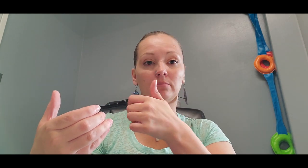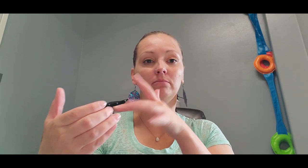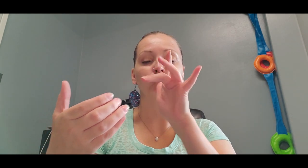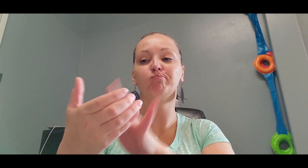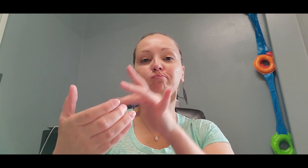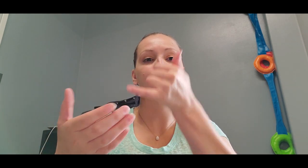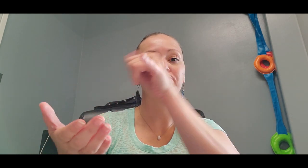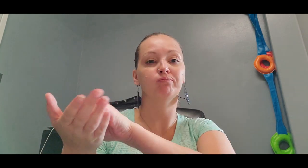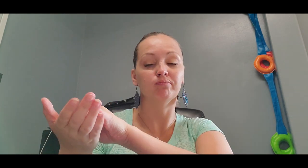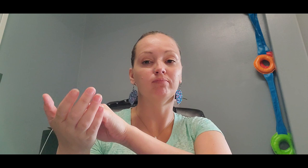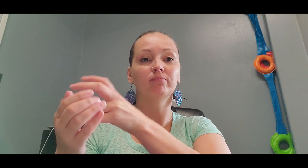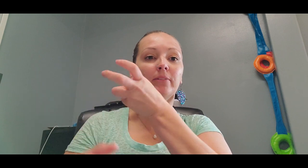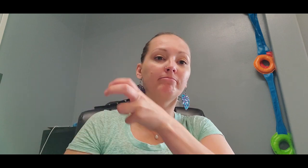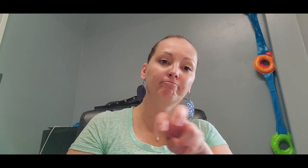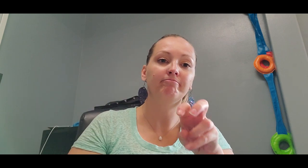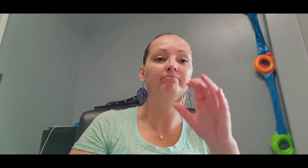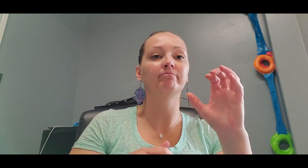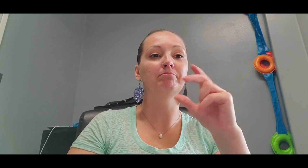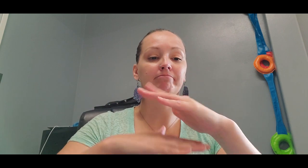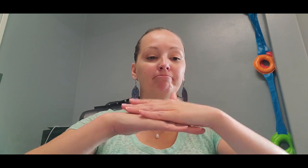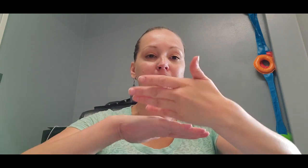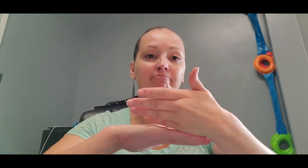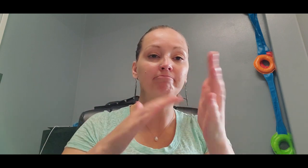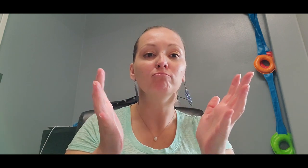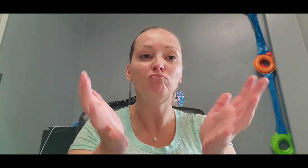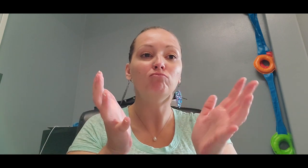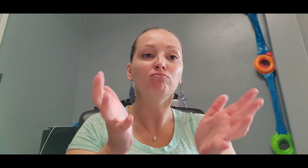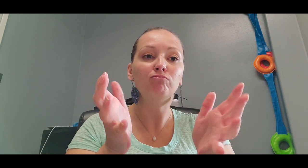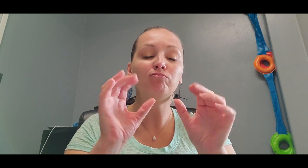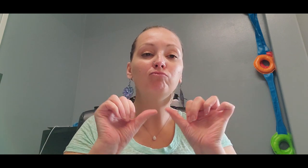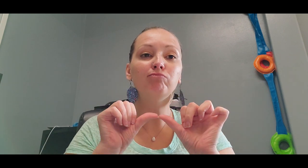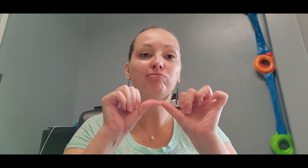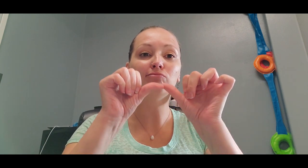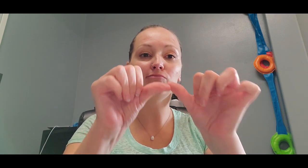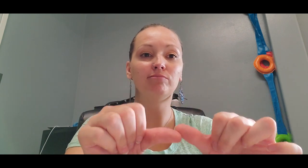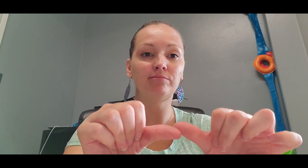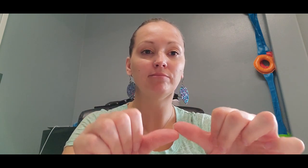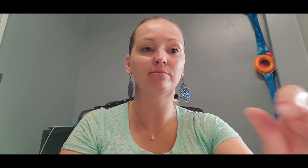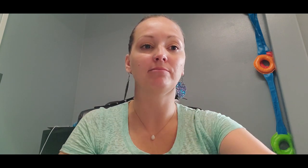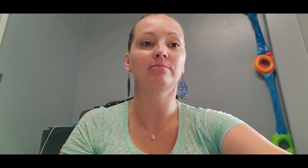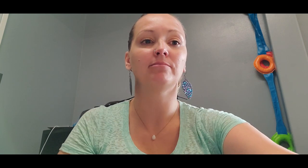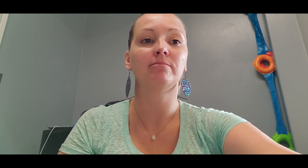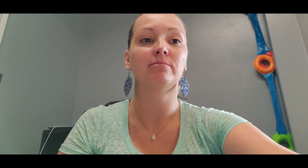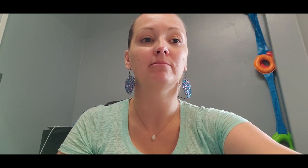and what they need and then he hangs up the call and goes back to the first call on his laptop and continues the call.